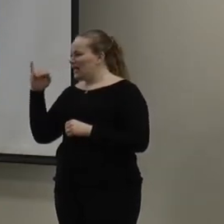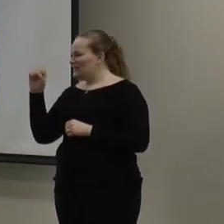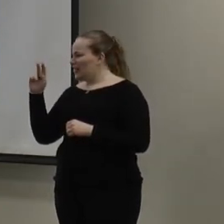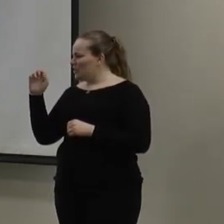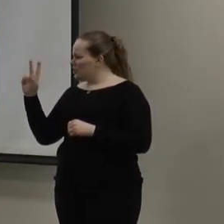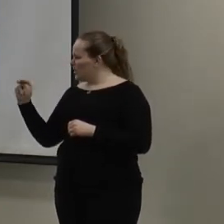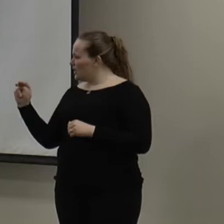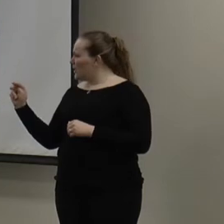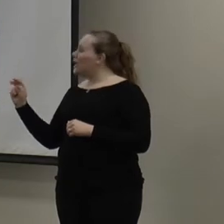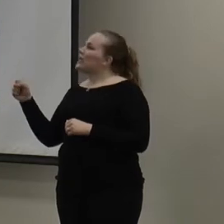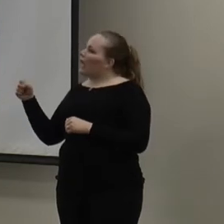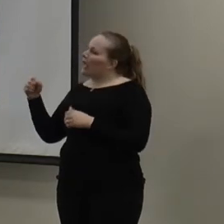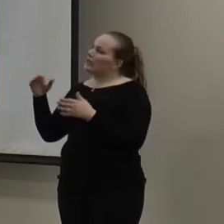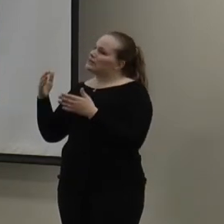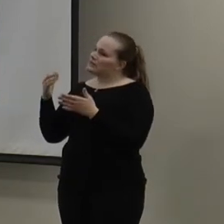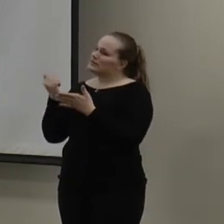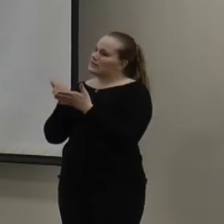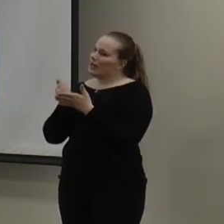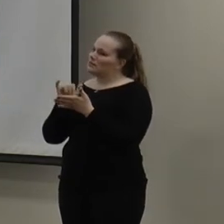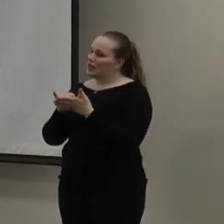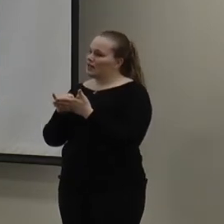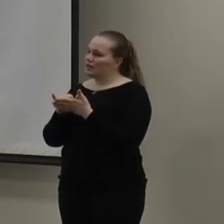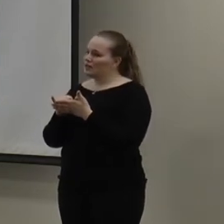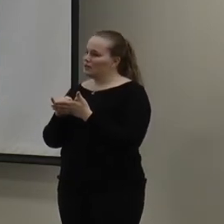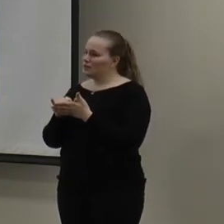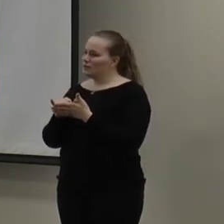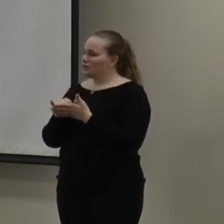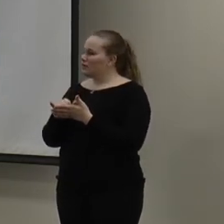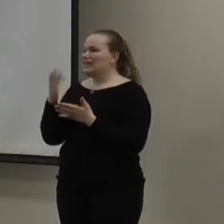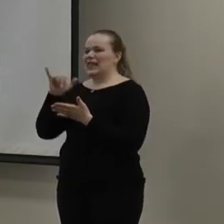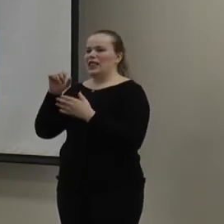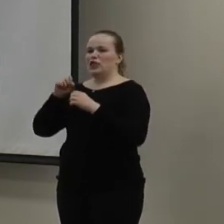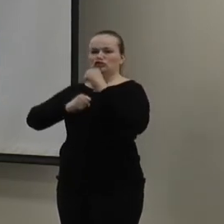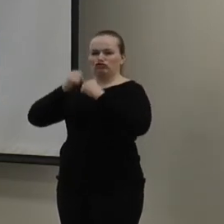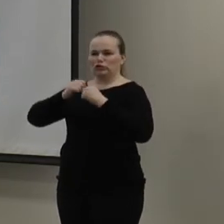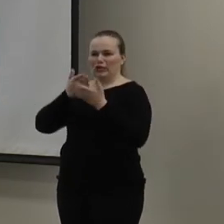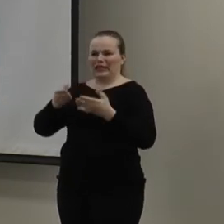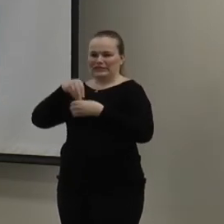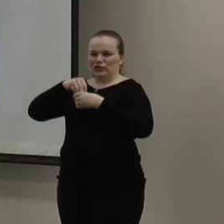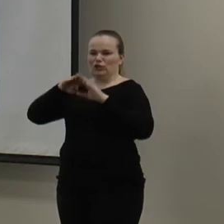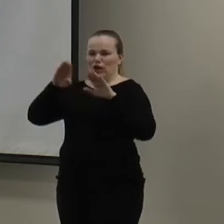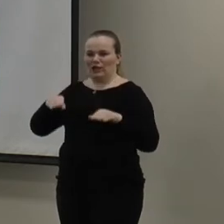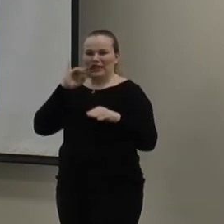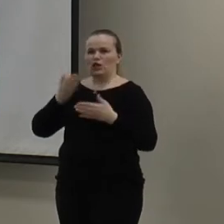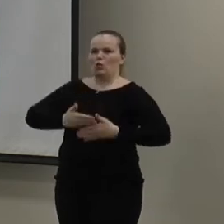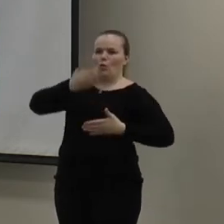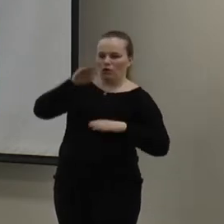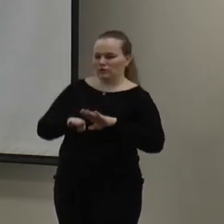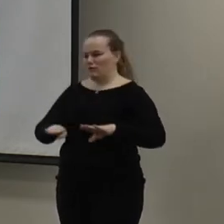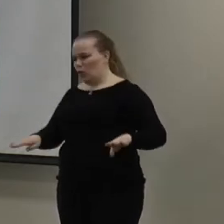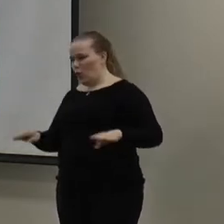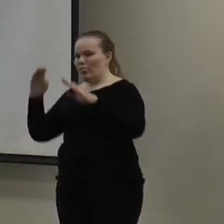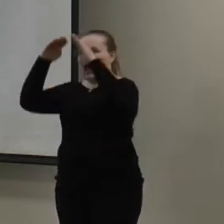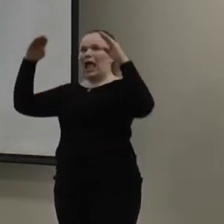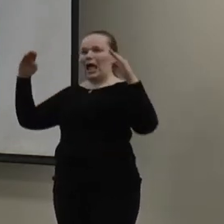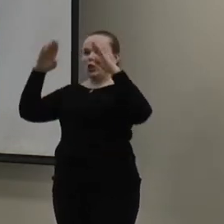Well, the insulation does be a part of that. Yeah. So, the building envelope is basically kind of like the structural components of your house. So, like your walls, your floor, your